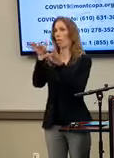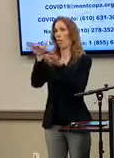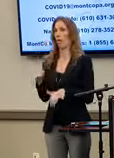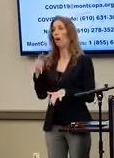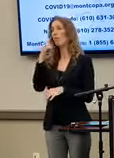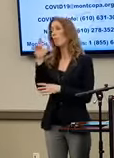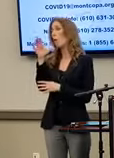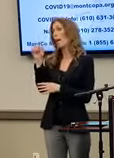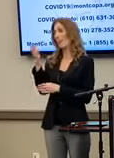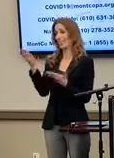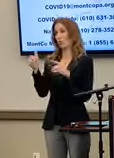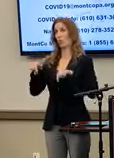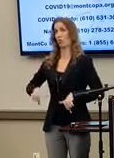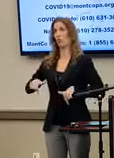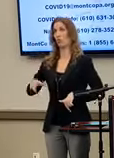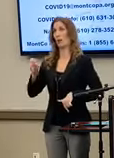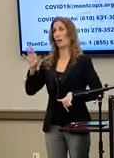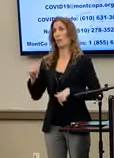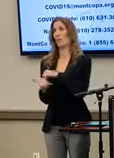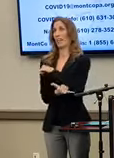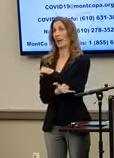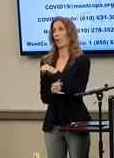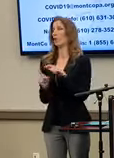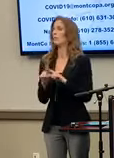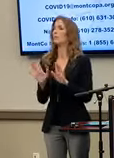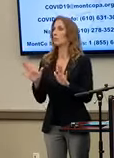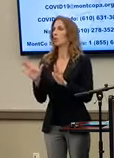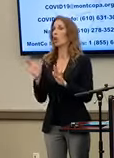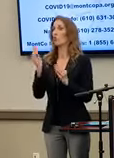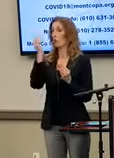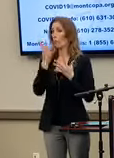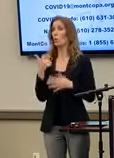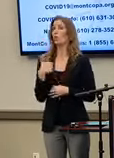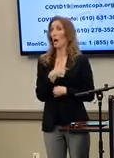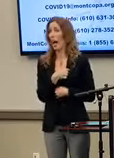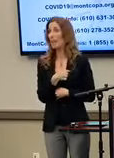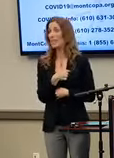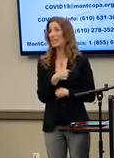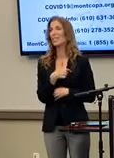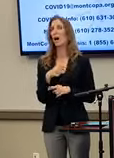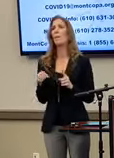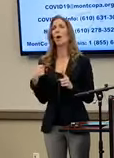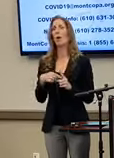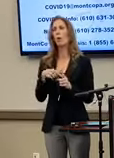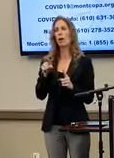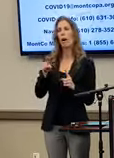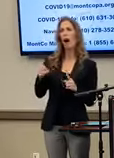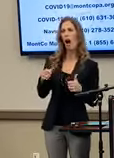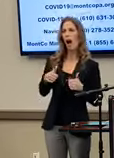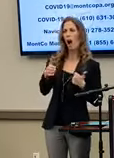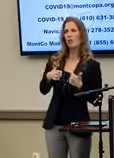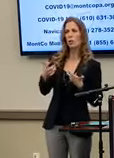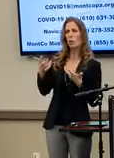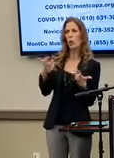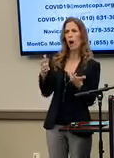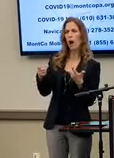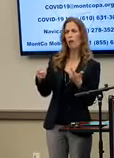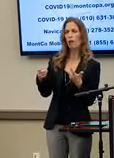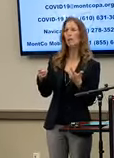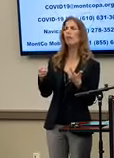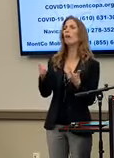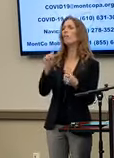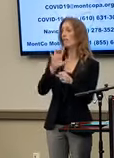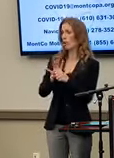as a case in Montgomery County. It gets reported to us. When we confirm the address of that person